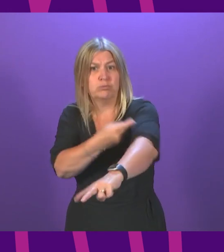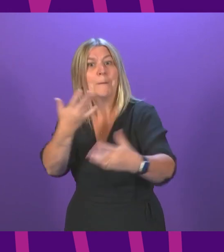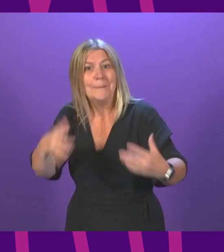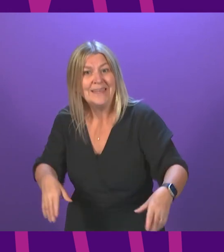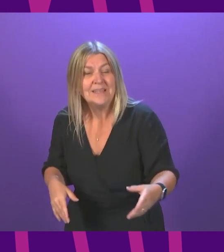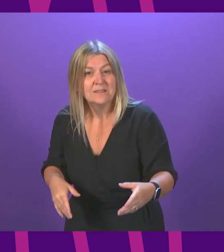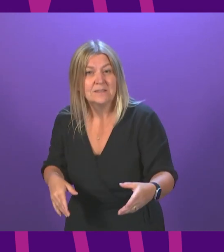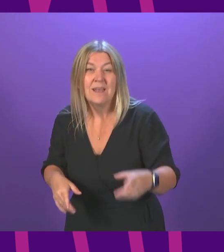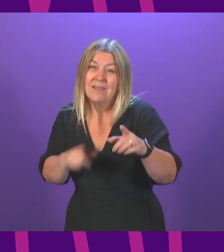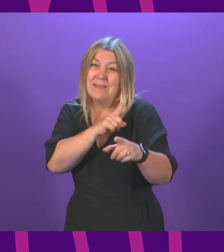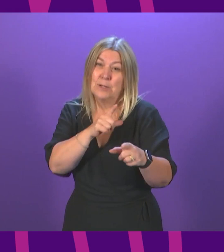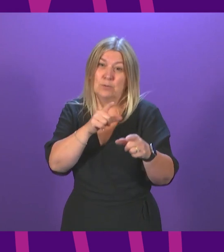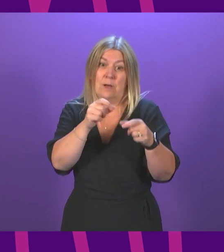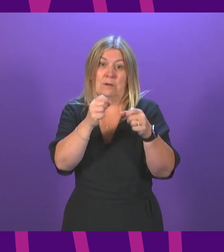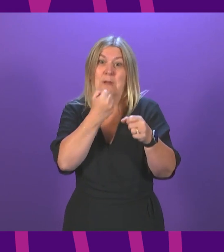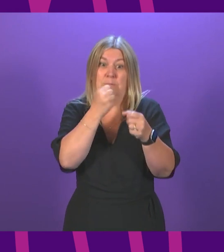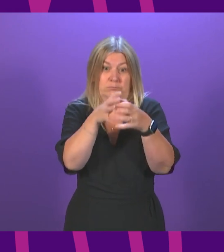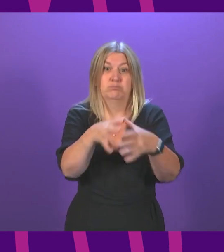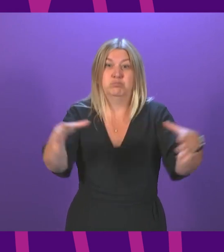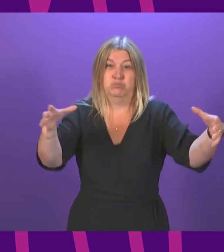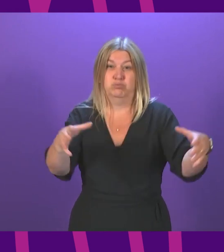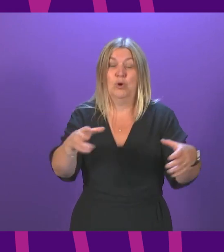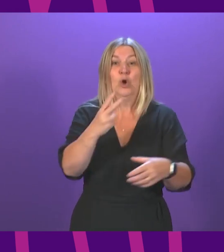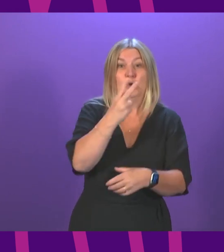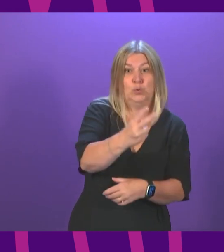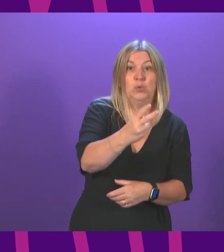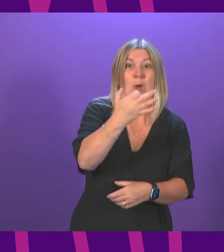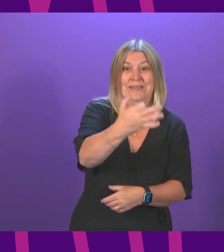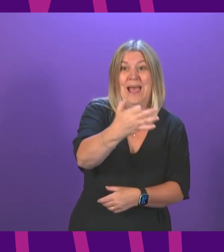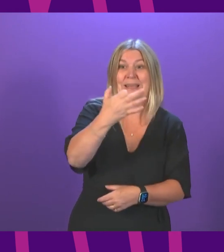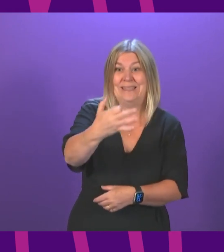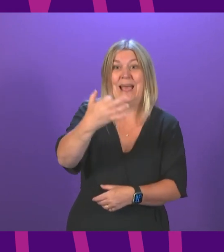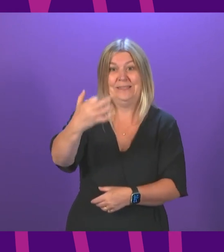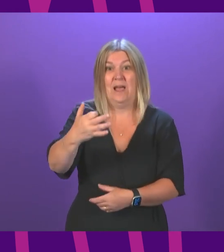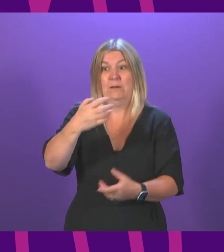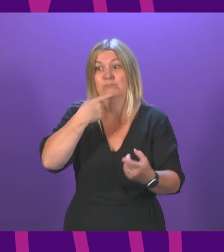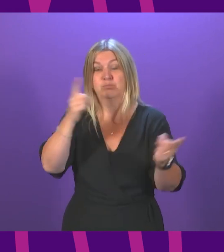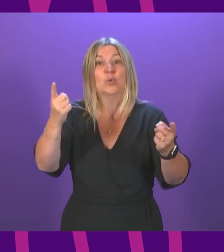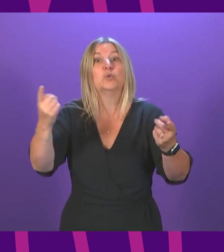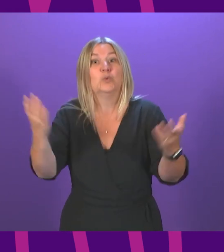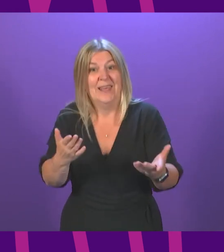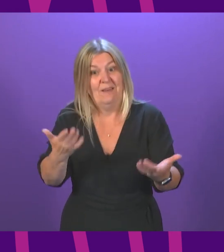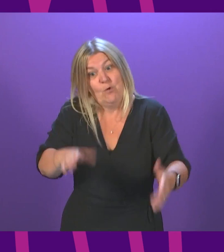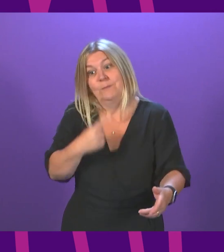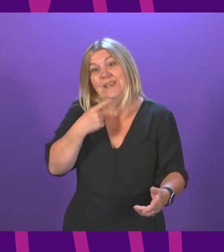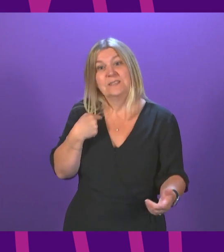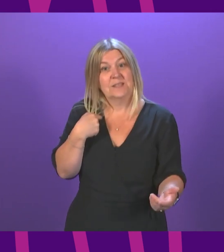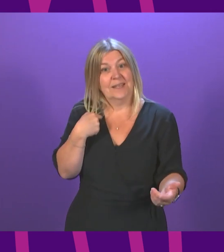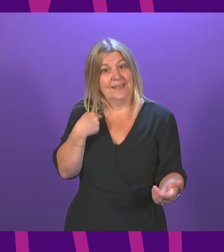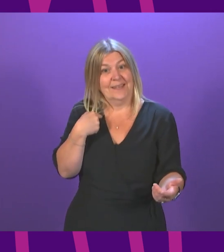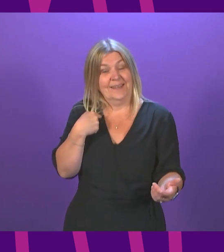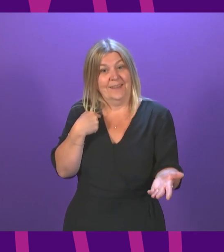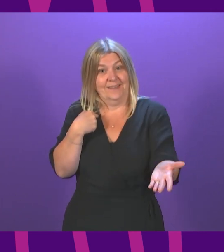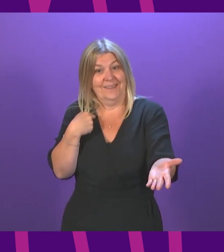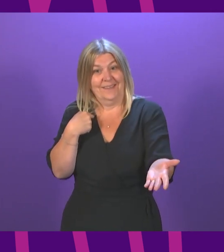said 2,999 cases from yesterday will be reported today. We hope that will not translate into